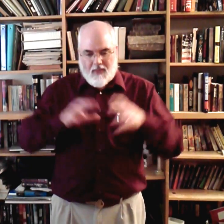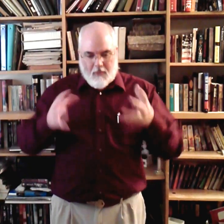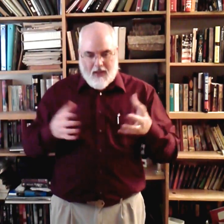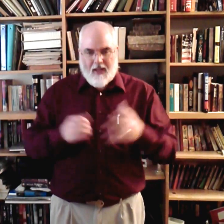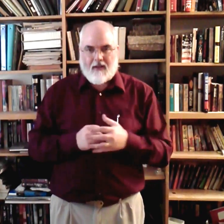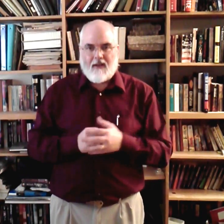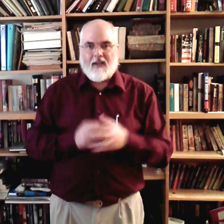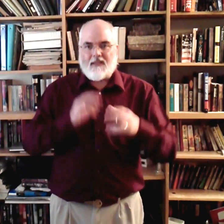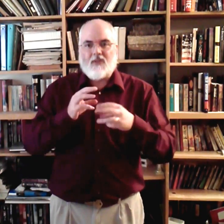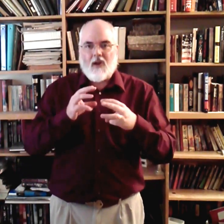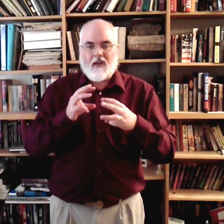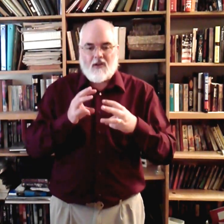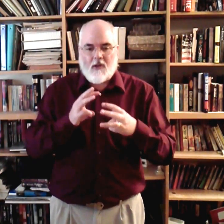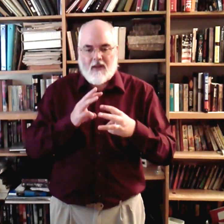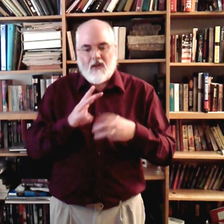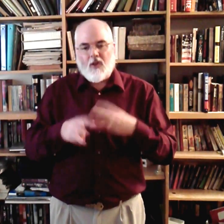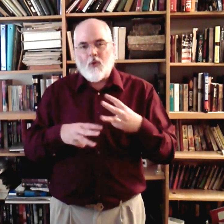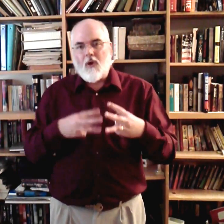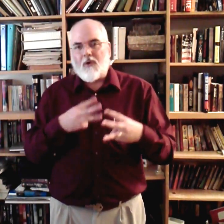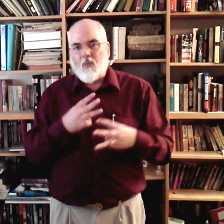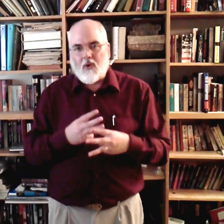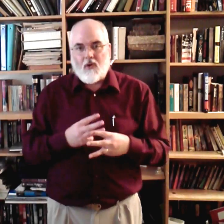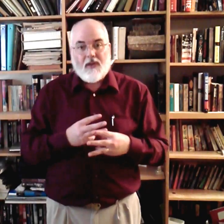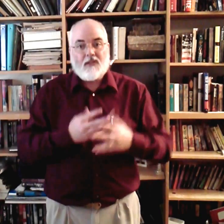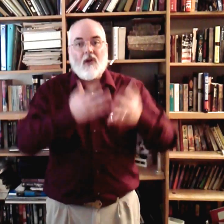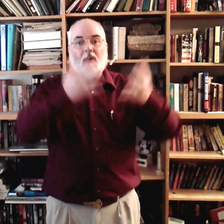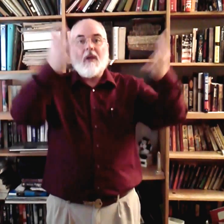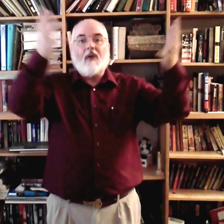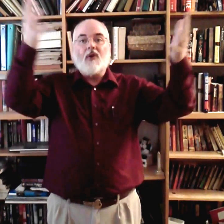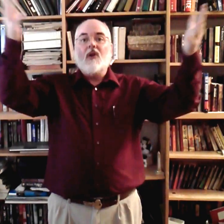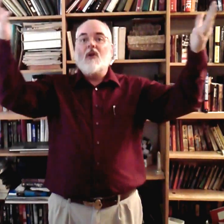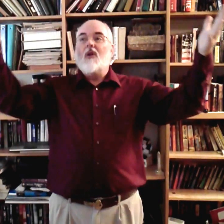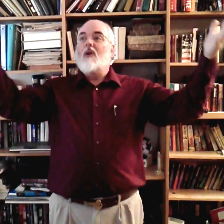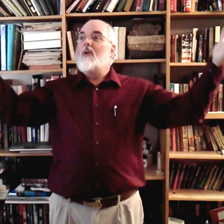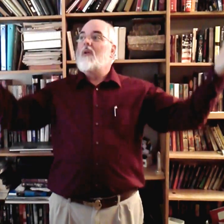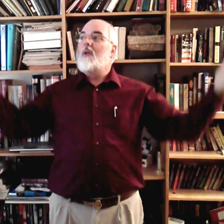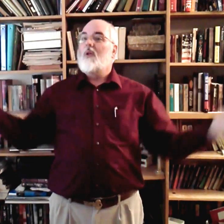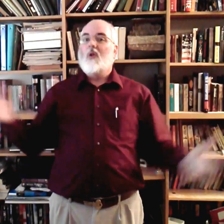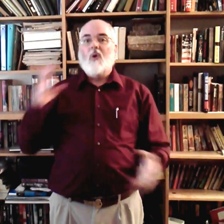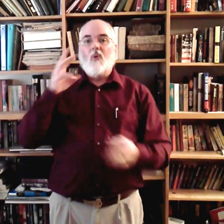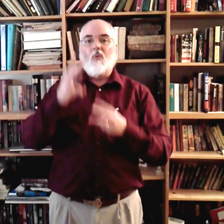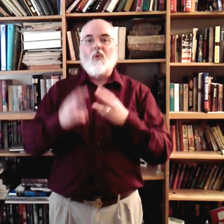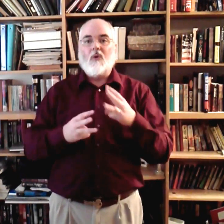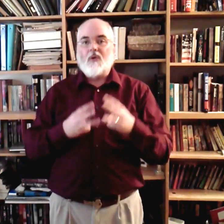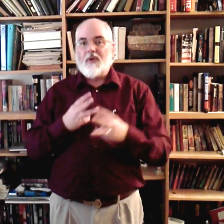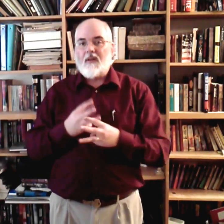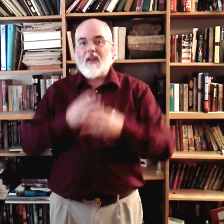planet. He's not talking about the word world. He's talking about world. You know,